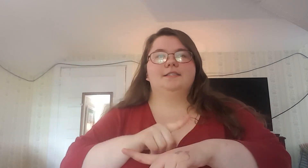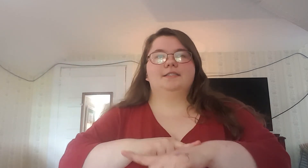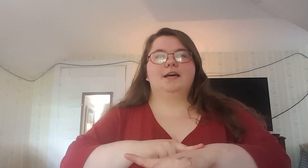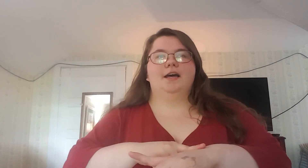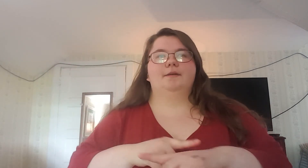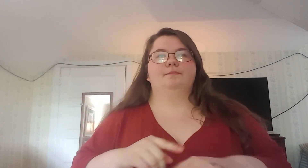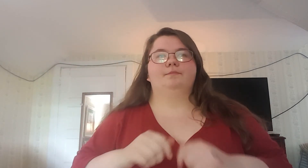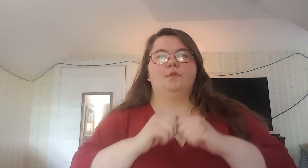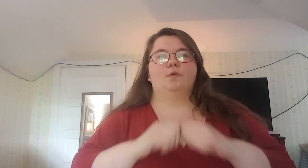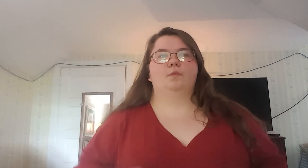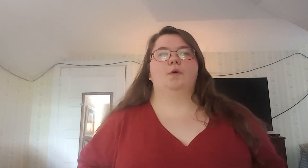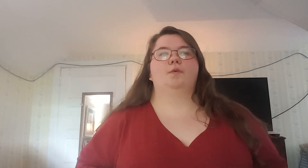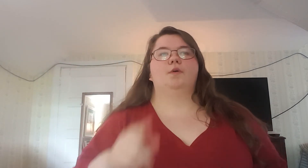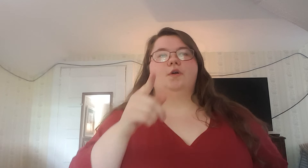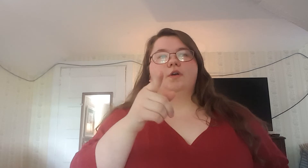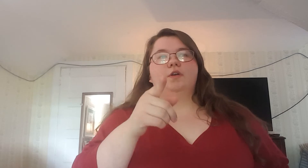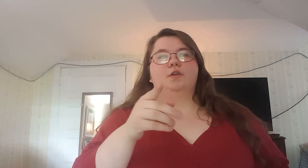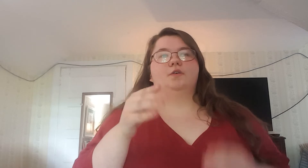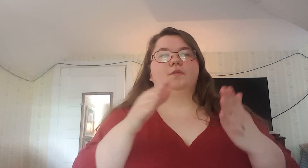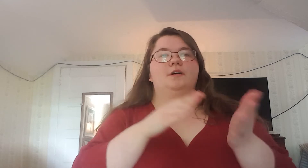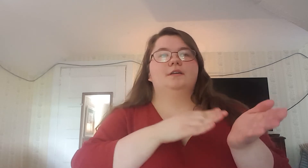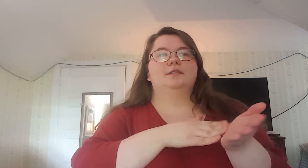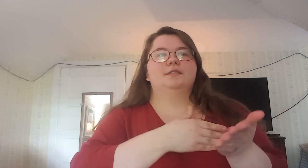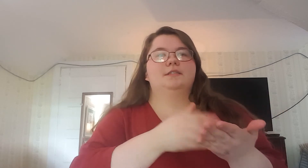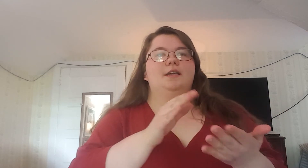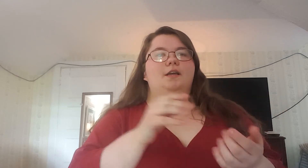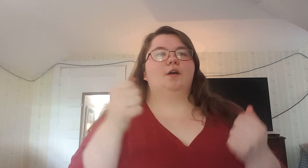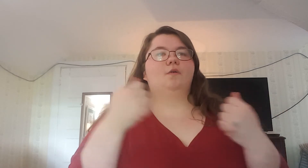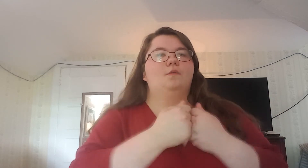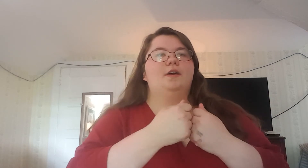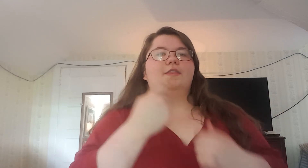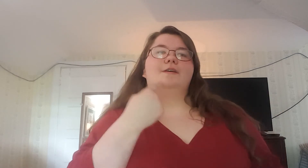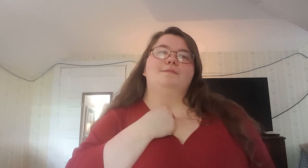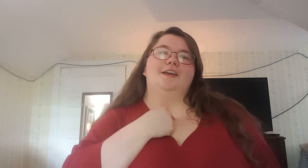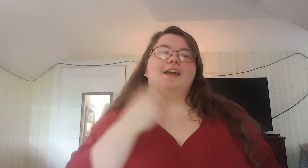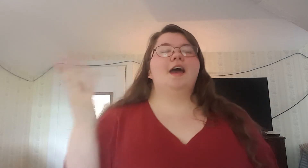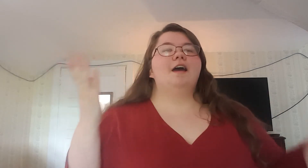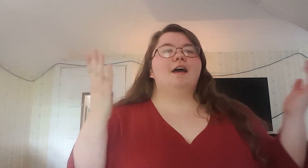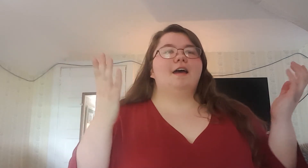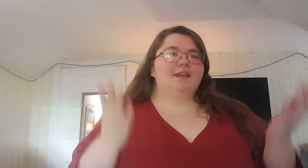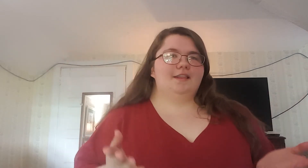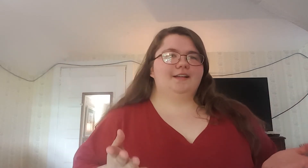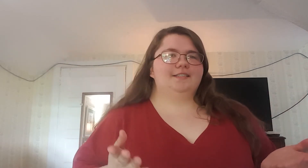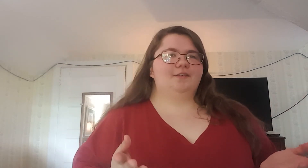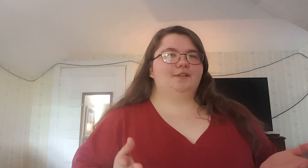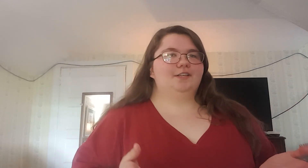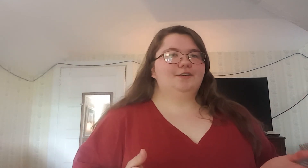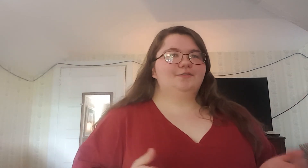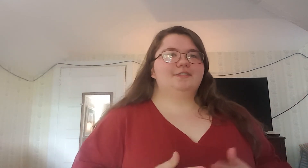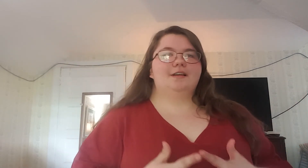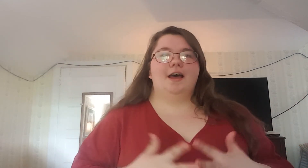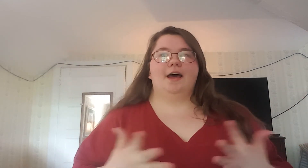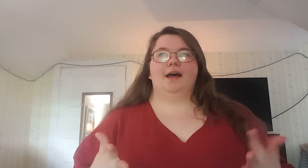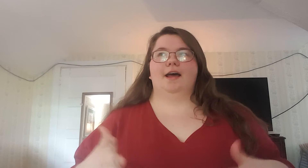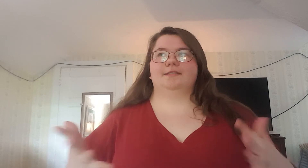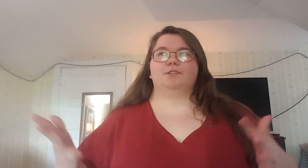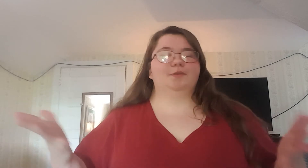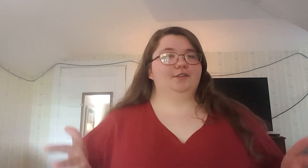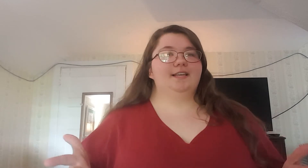time won't you sing with me. That's not really used as much when you're singing